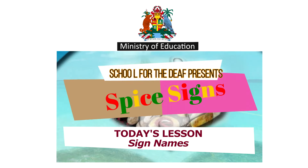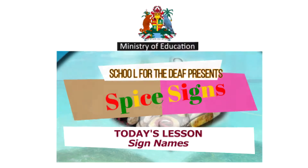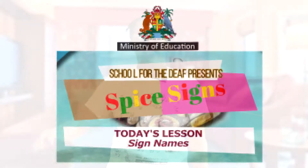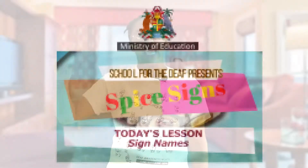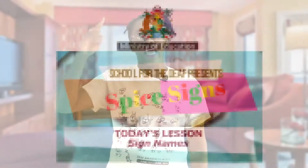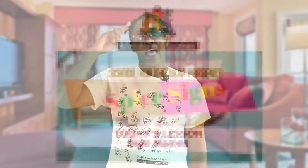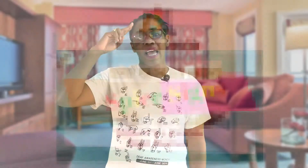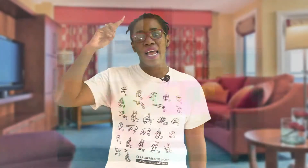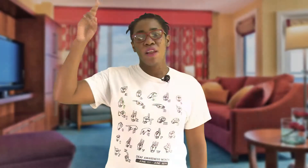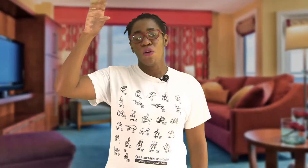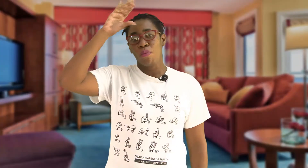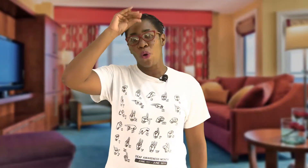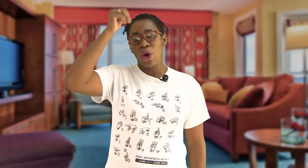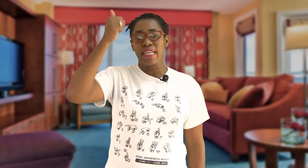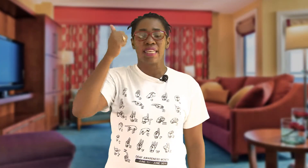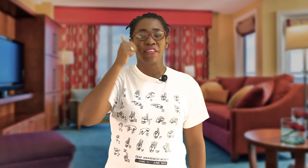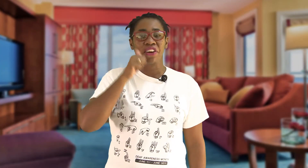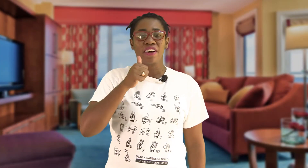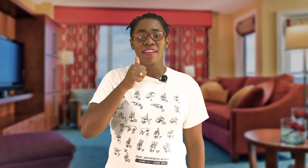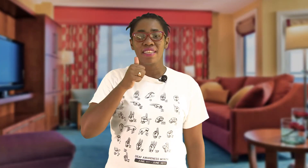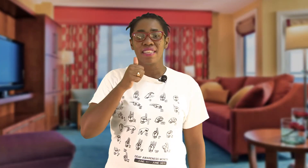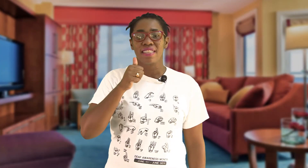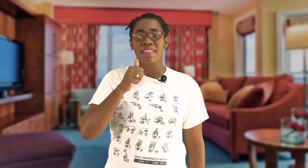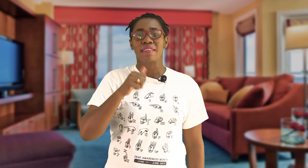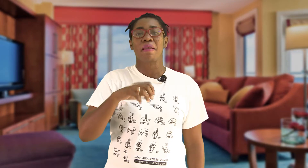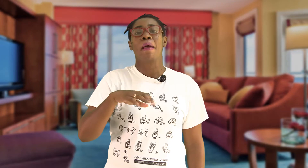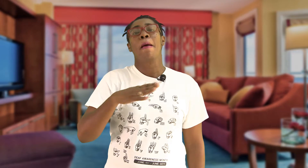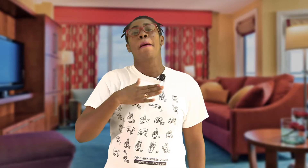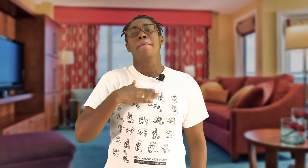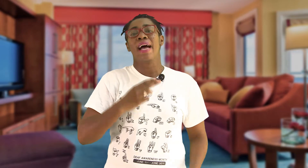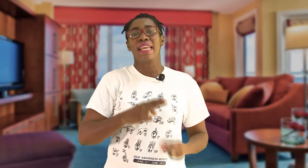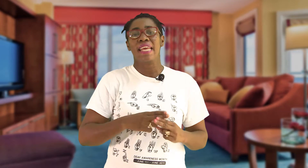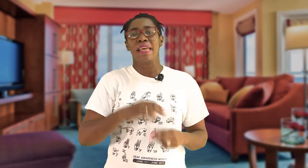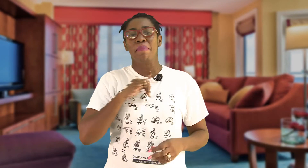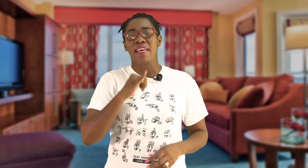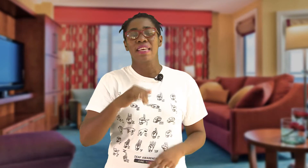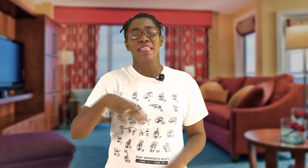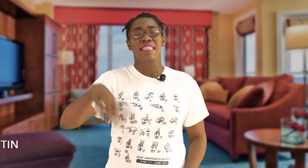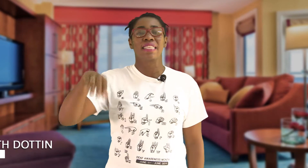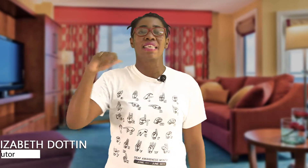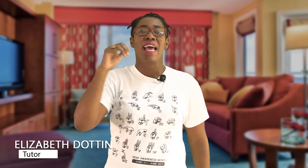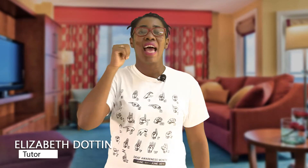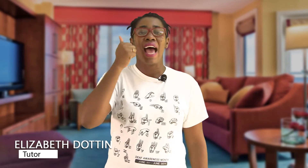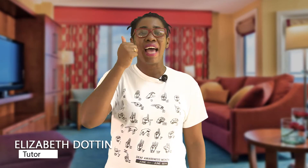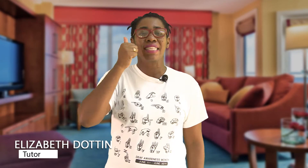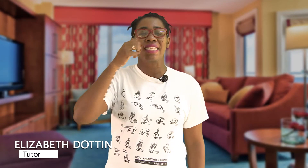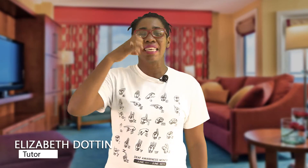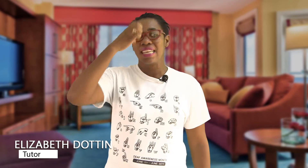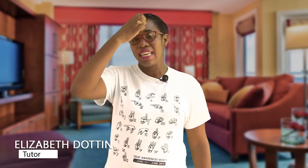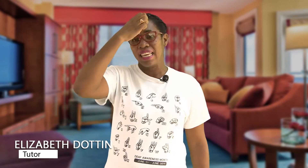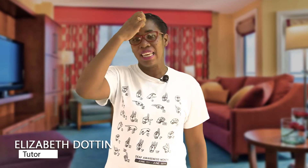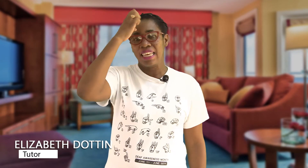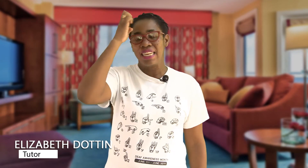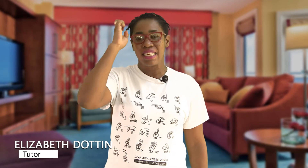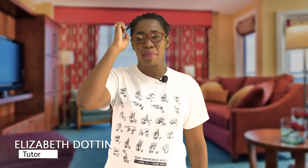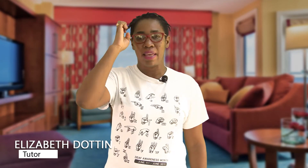hello boys and girls my name is Auntie Elizabeth